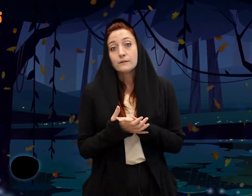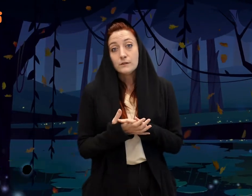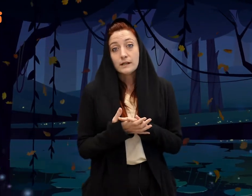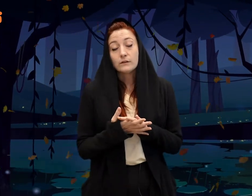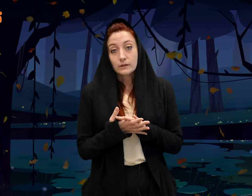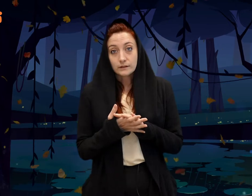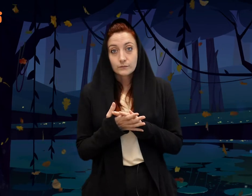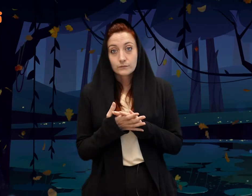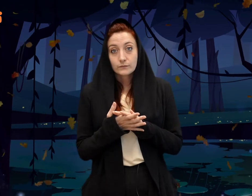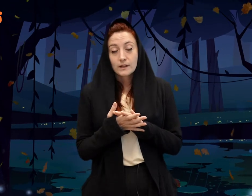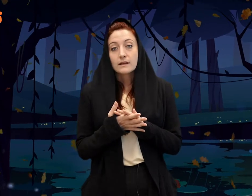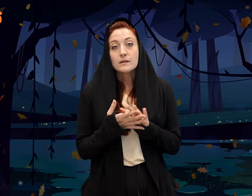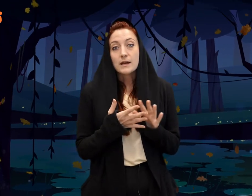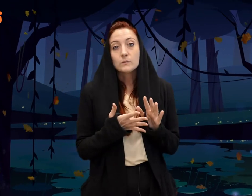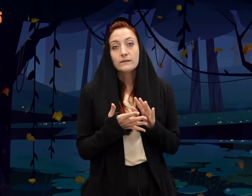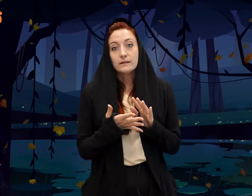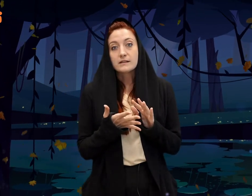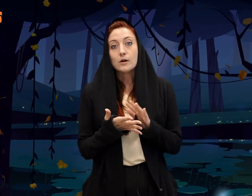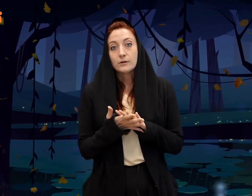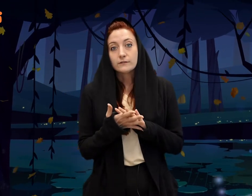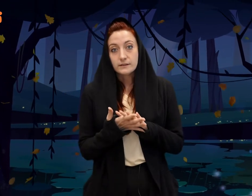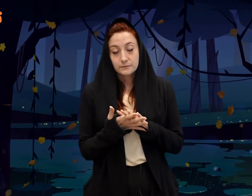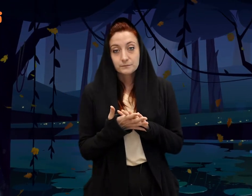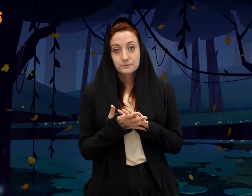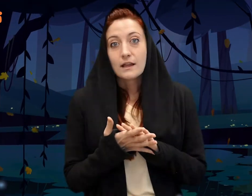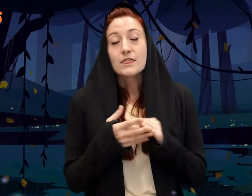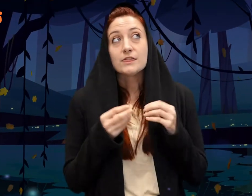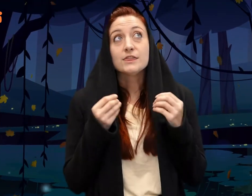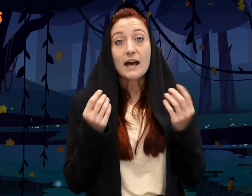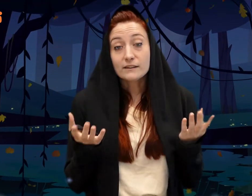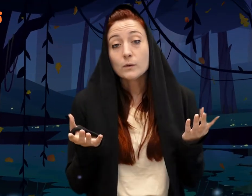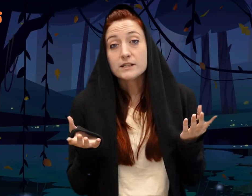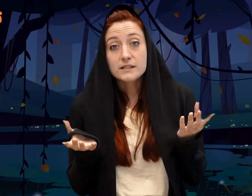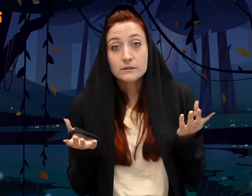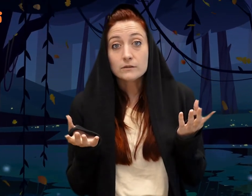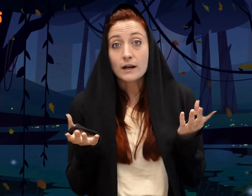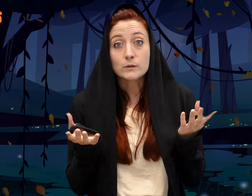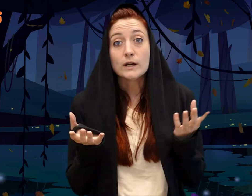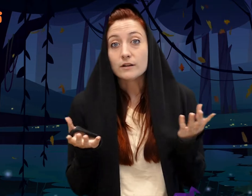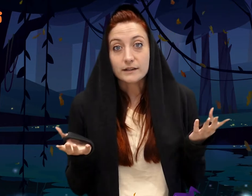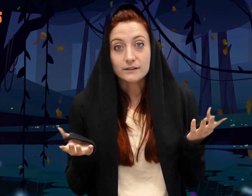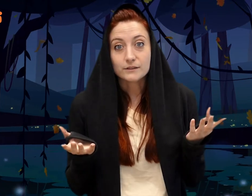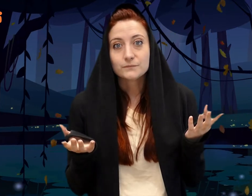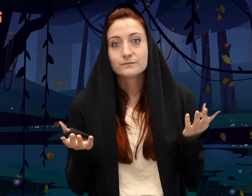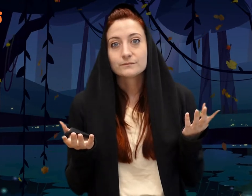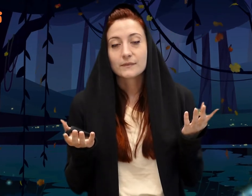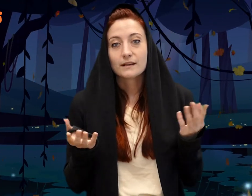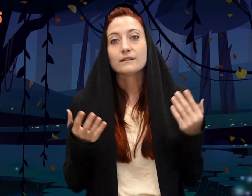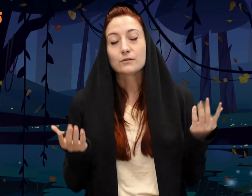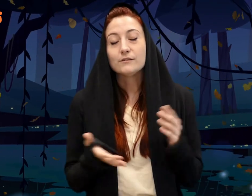a few days earlier. The man was here to help her find it. That's why she cried, where are you? The three